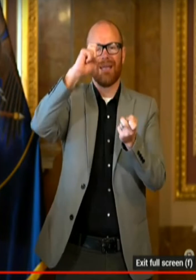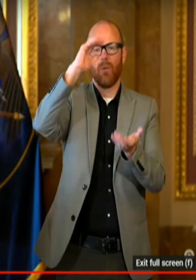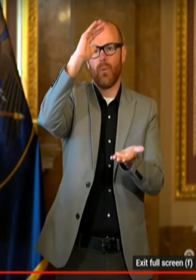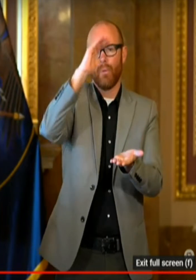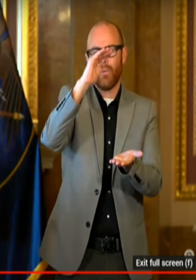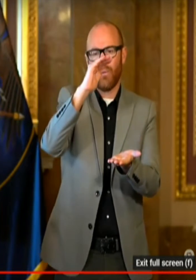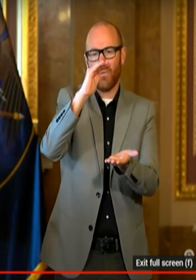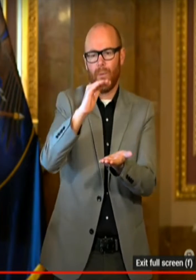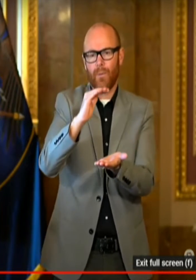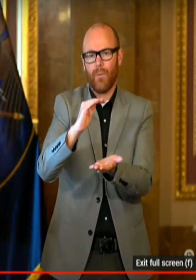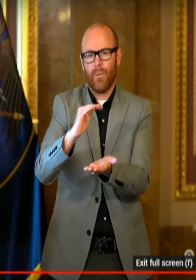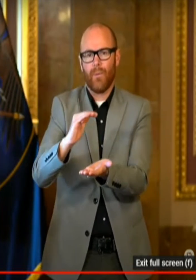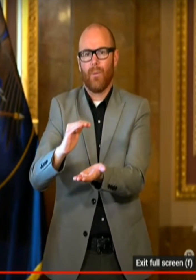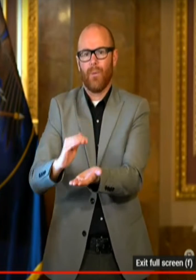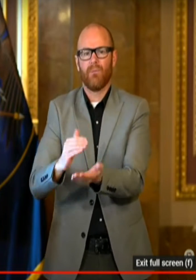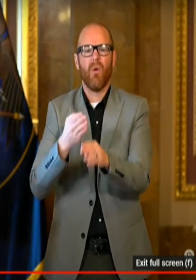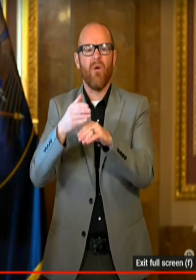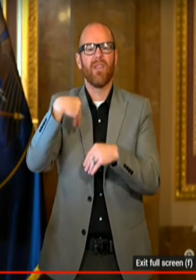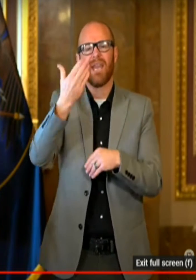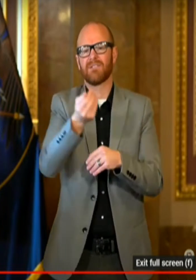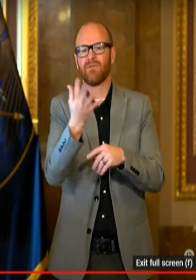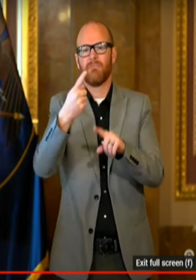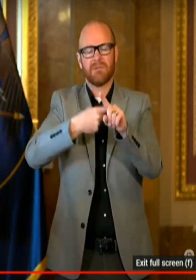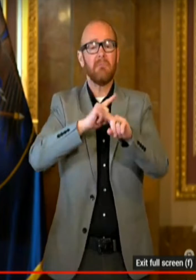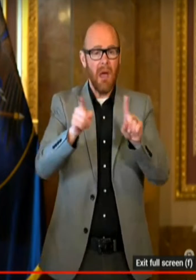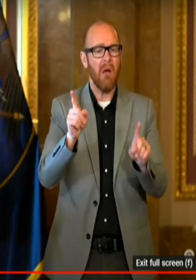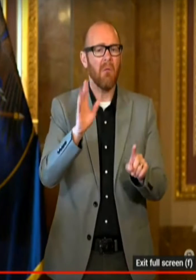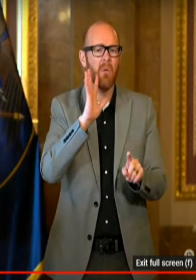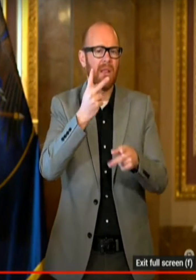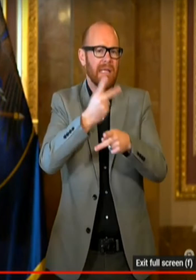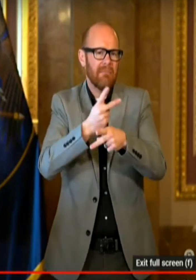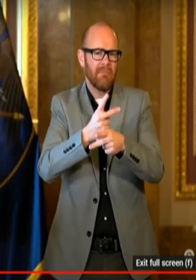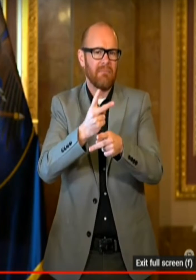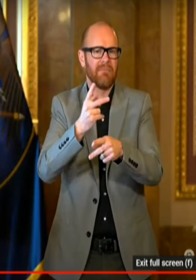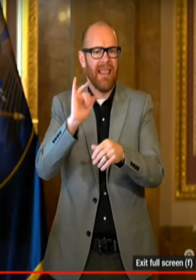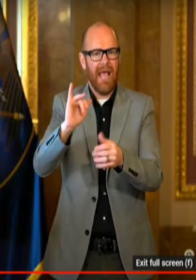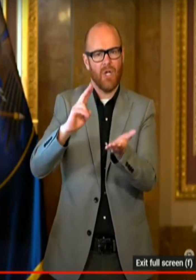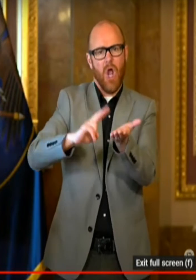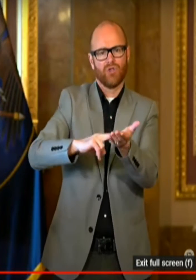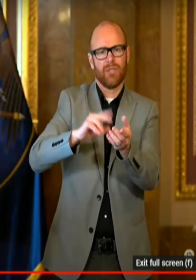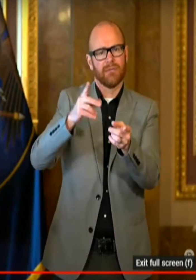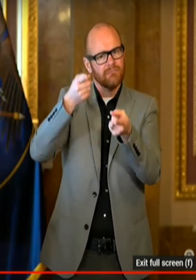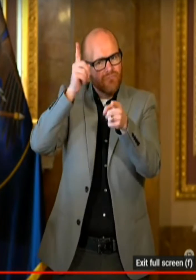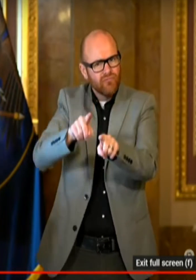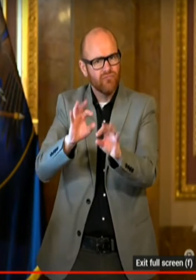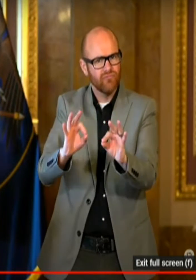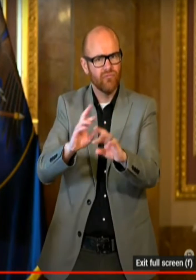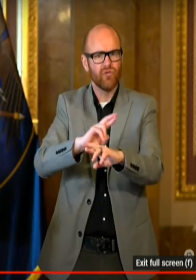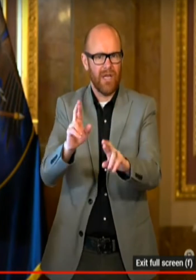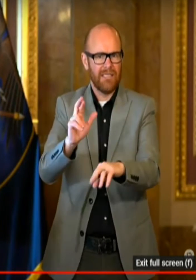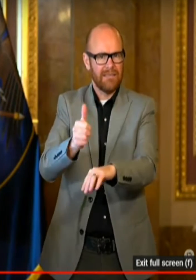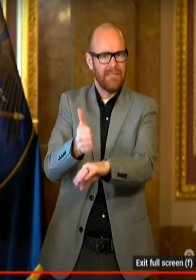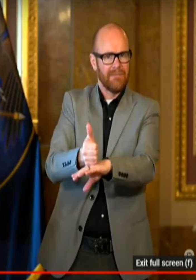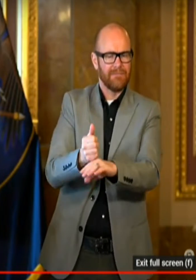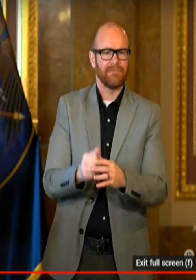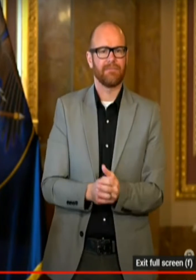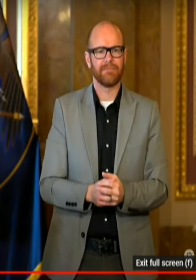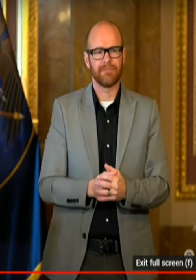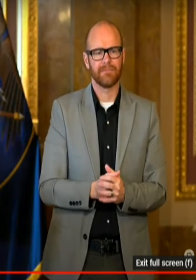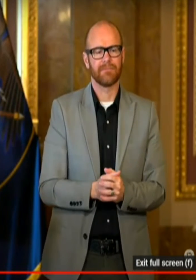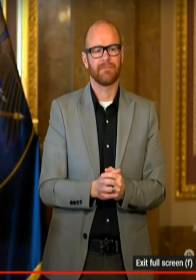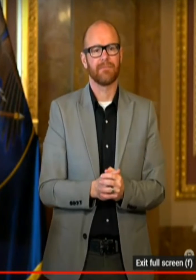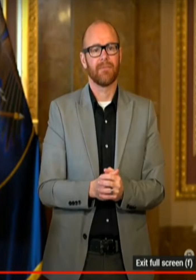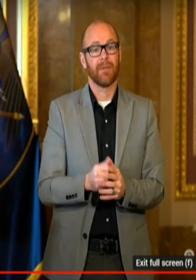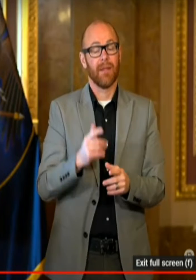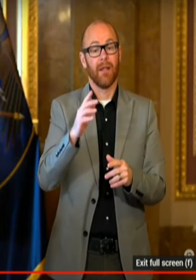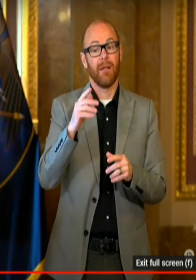those contracts in place to be able to use as a ramp up. In addition, related to treatments, the state has, with the press that was on hospitals,